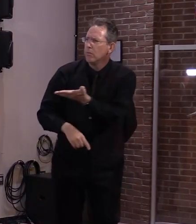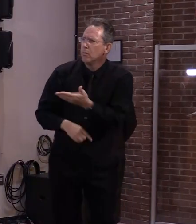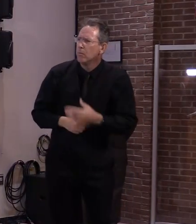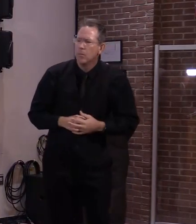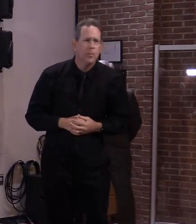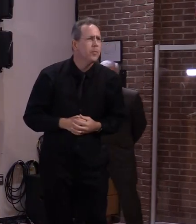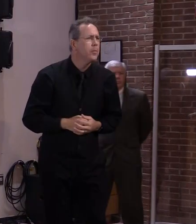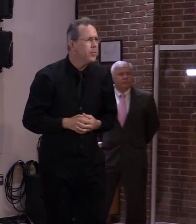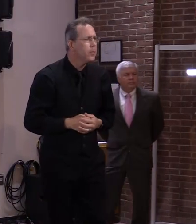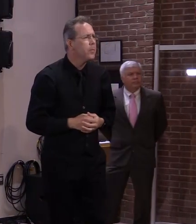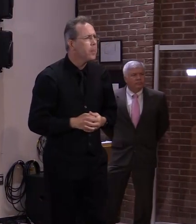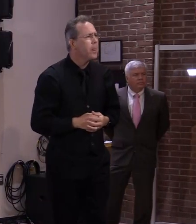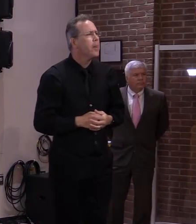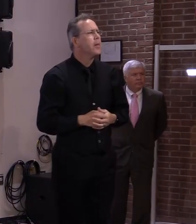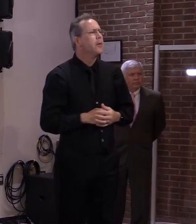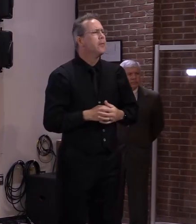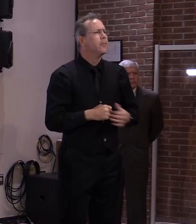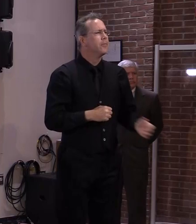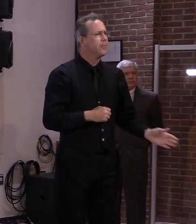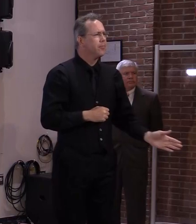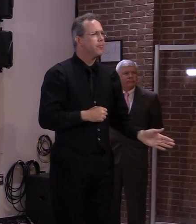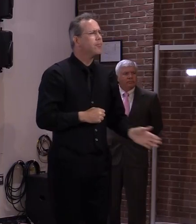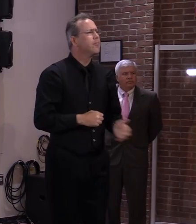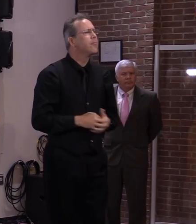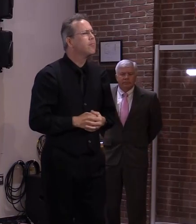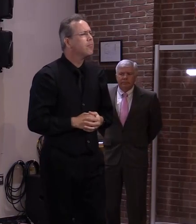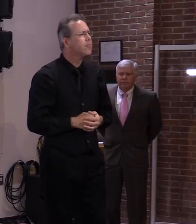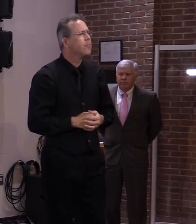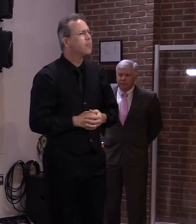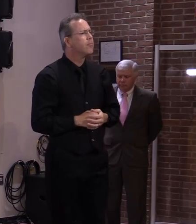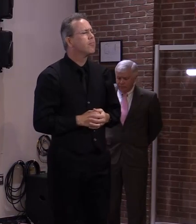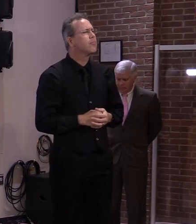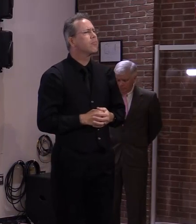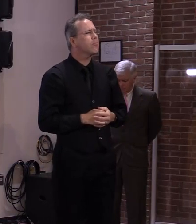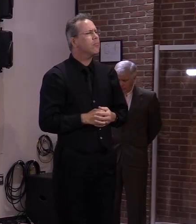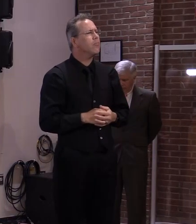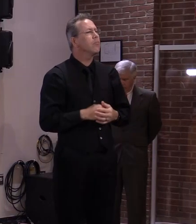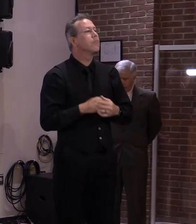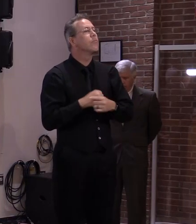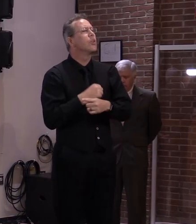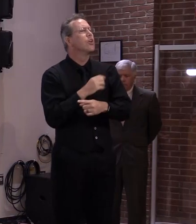the line. He might be more appropriate to answer that question. Sean, did you hear the question?